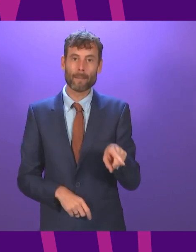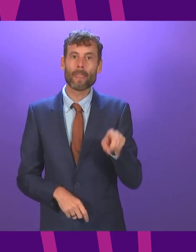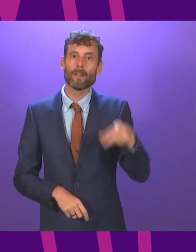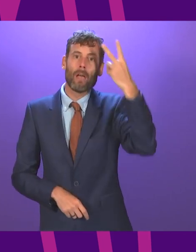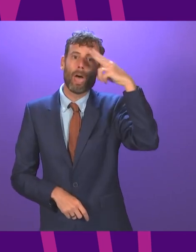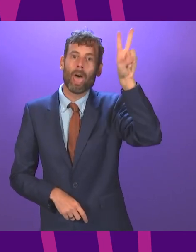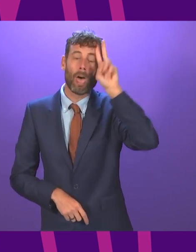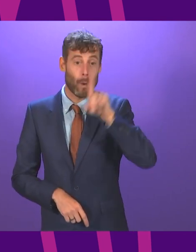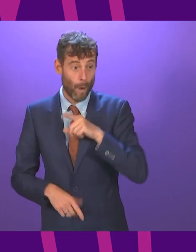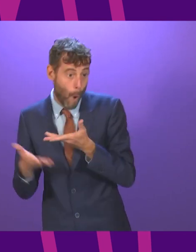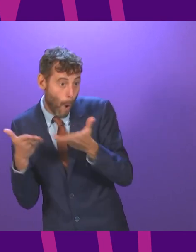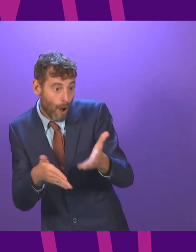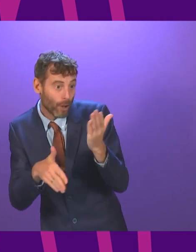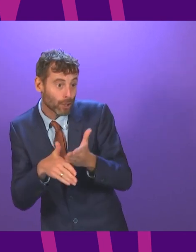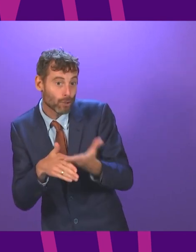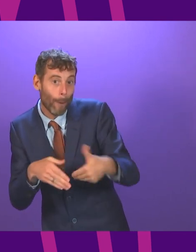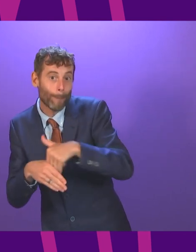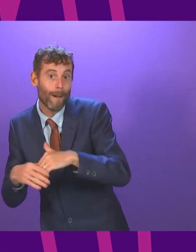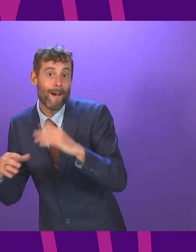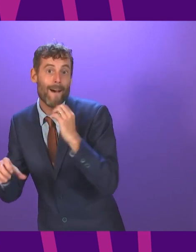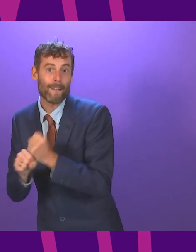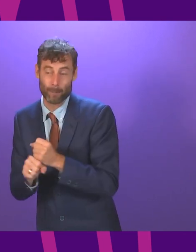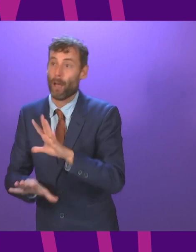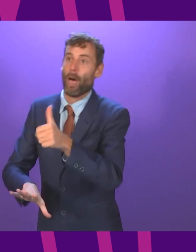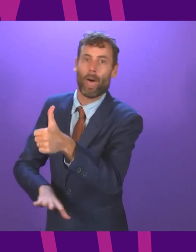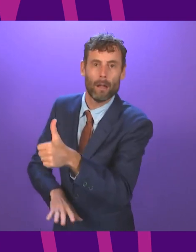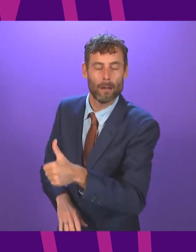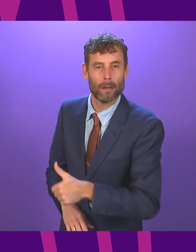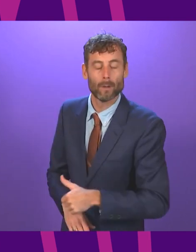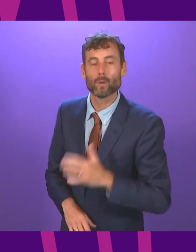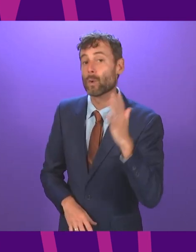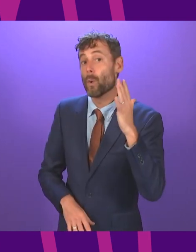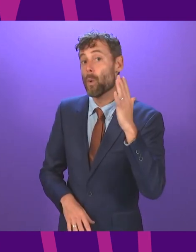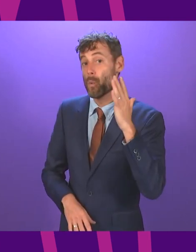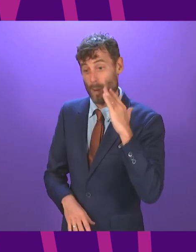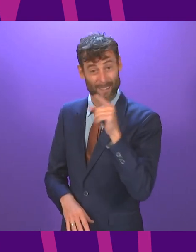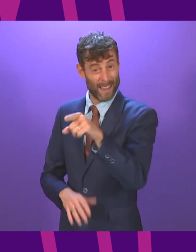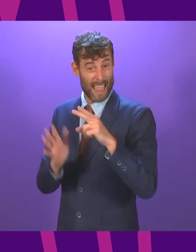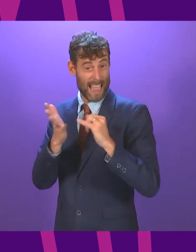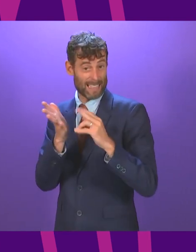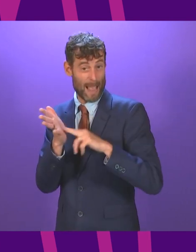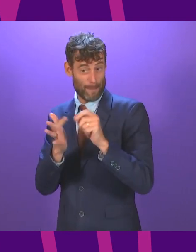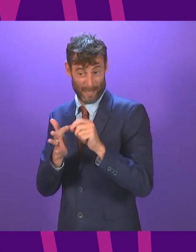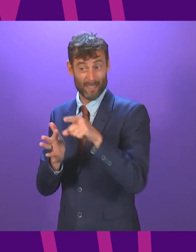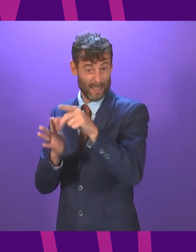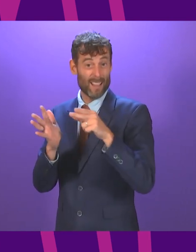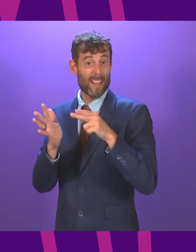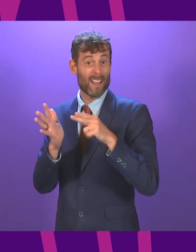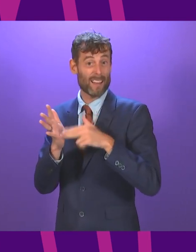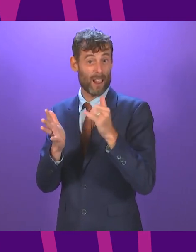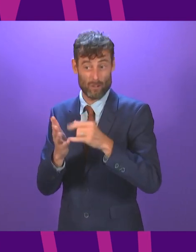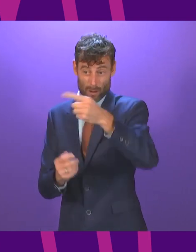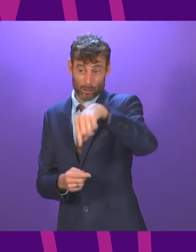ask the First Minister. When her Green colleagues say she has made, and again, this is a direct quote, a